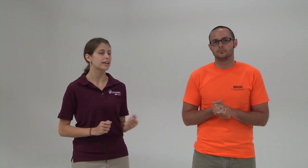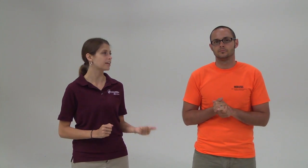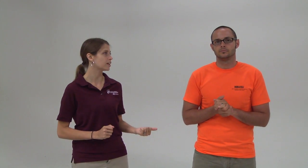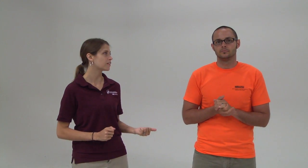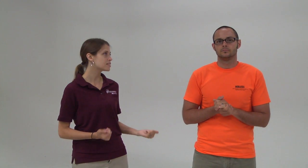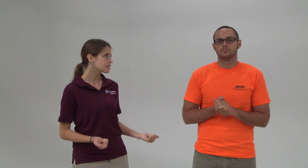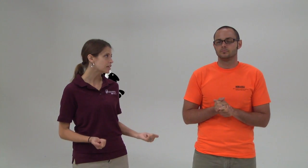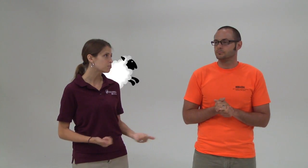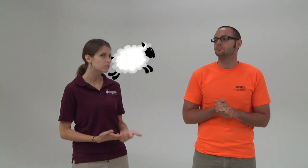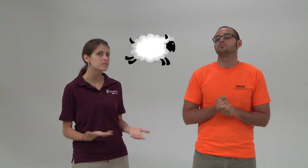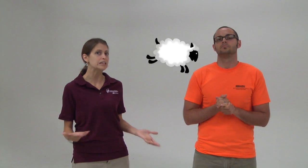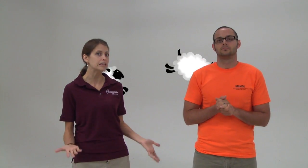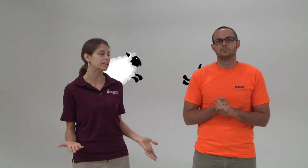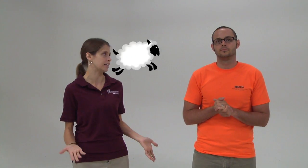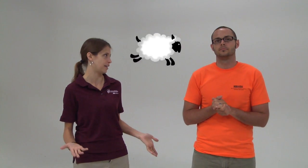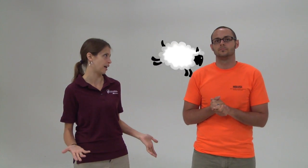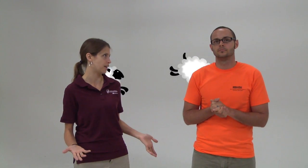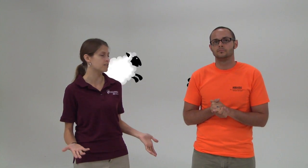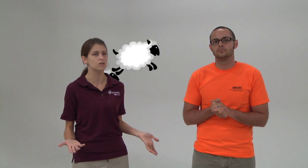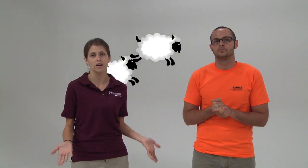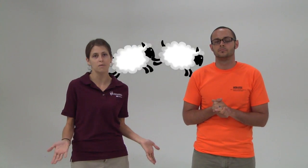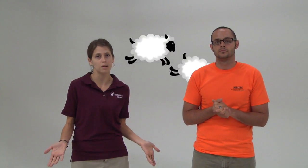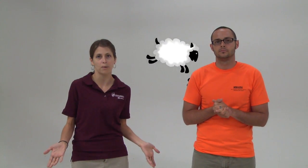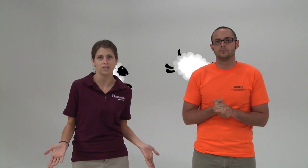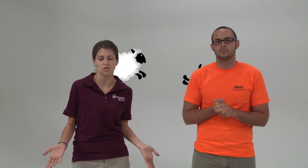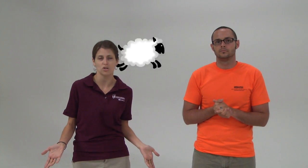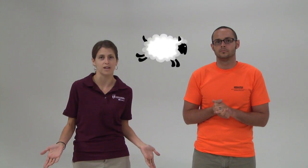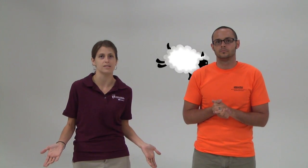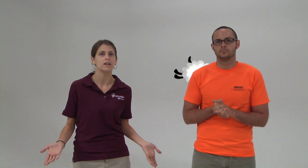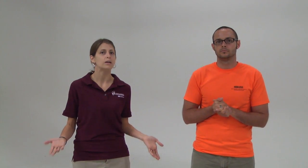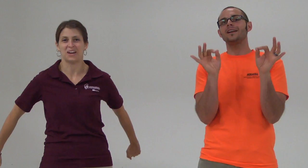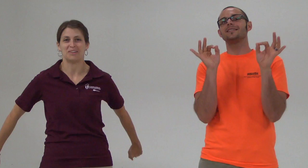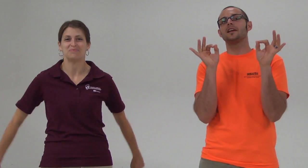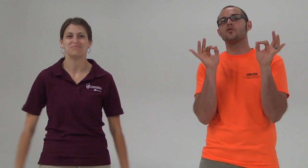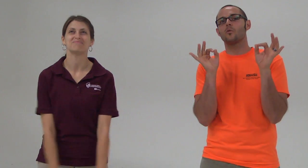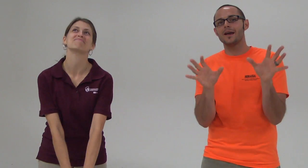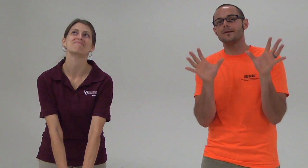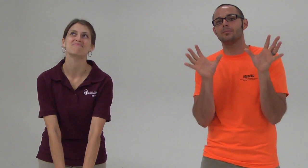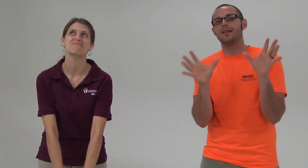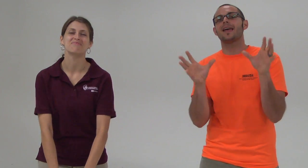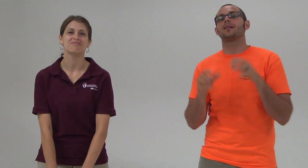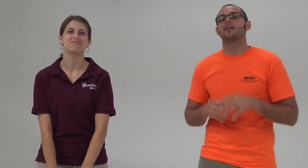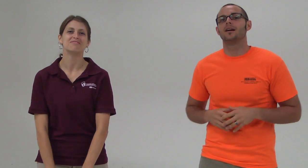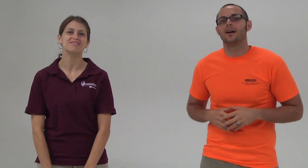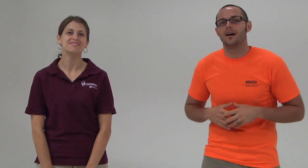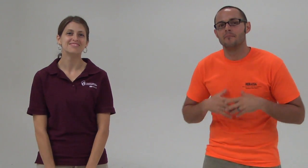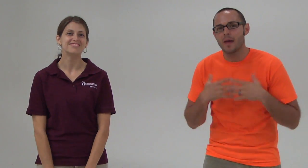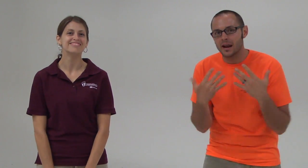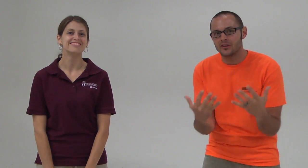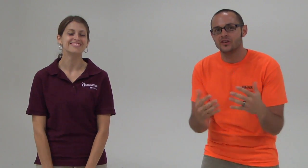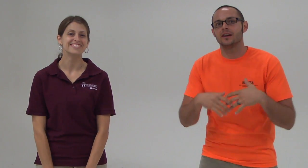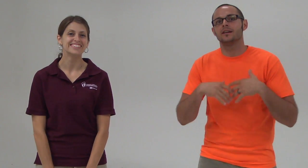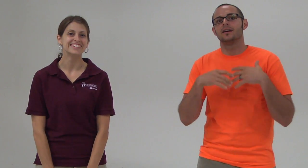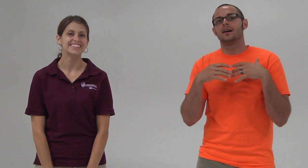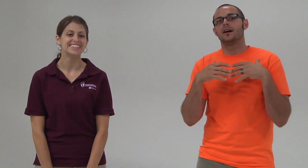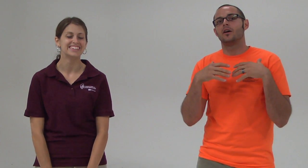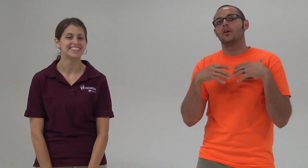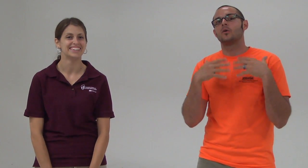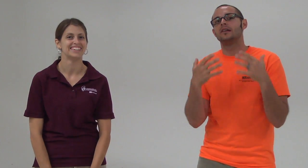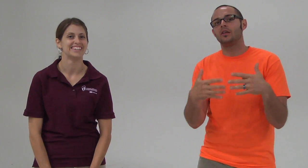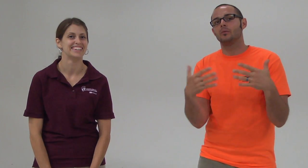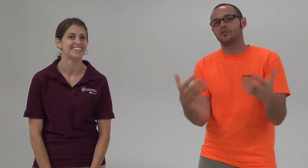stress. Getting enough sleep routinely at night is a great way to manage stress. What is a great plan of managing